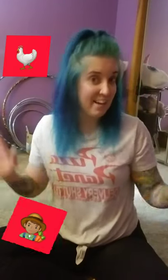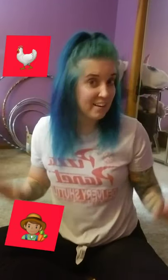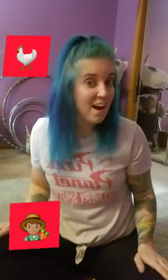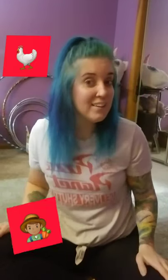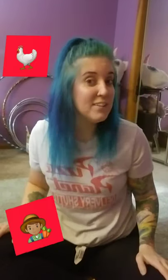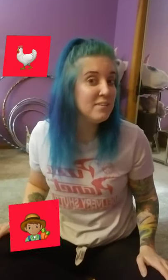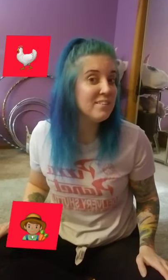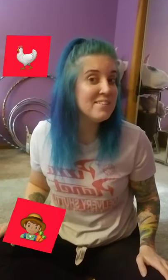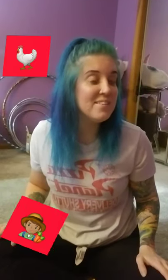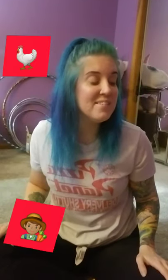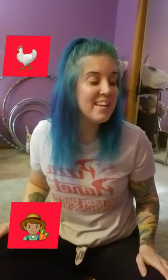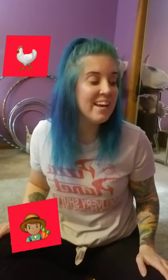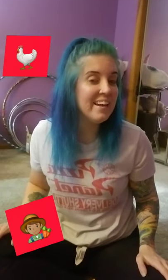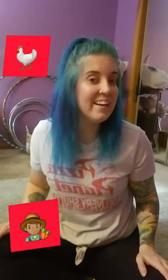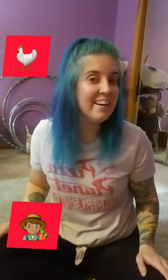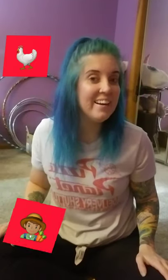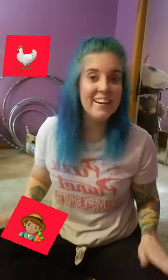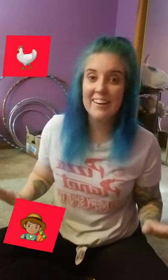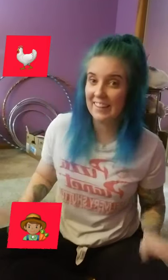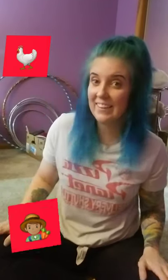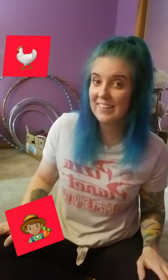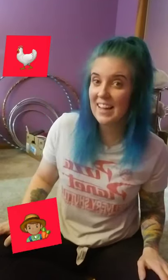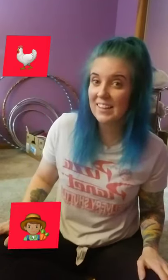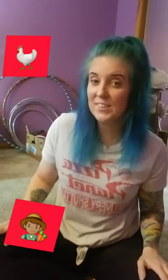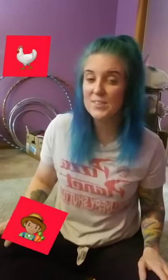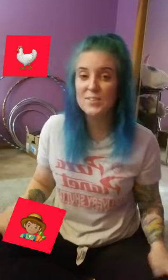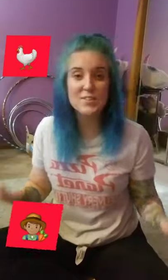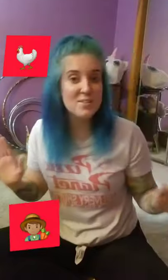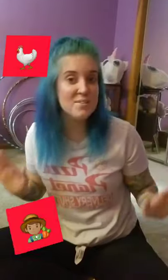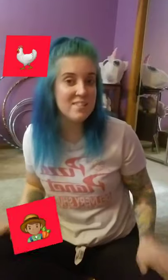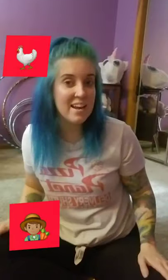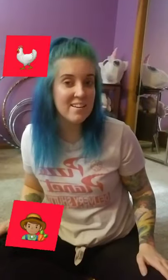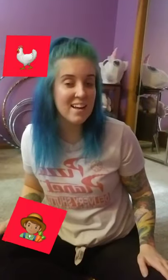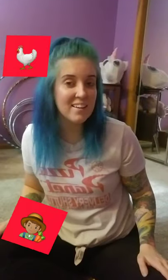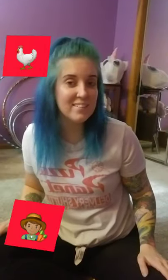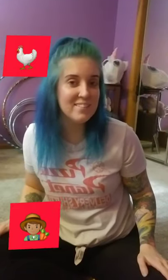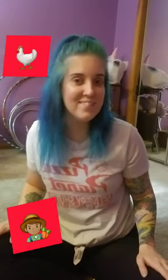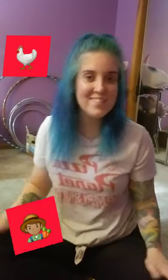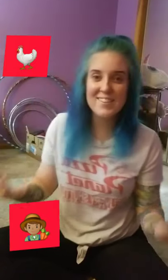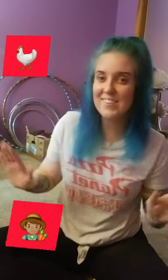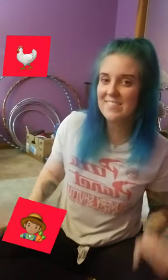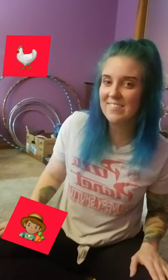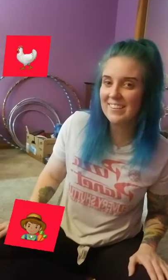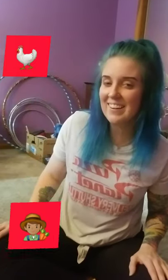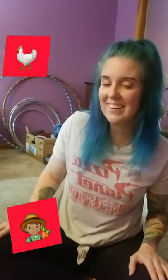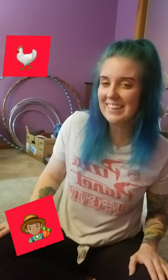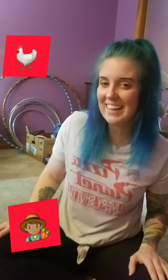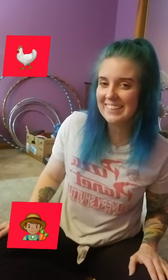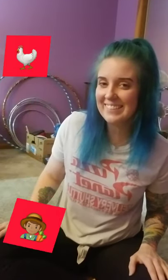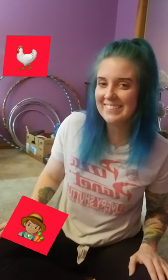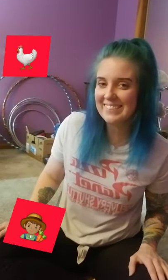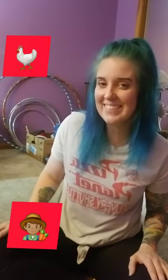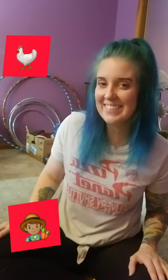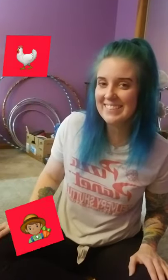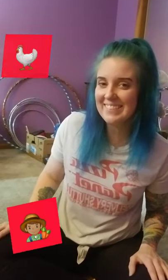a cock-a-doodle-doo there. Here a cock-a-doodle-doo, there a cock-a-doodle-doo, everywhere a cock-a-doodle-doo.